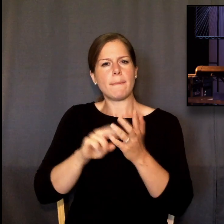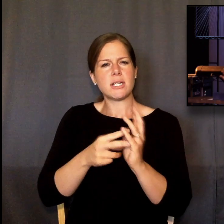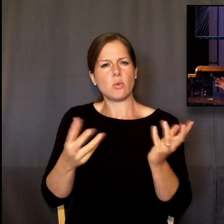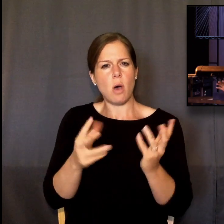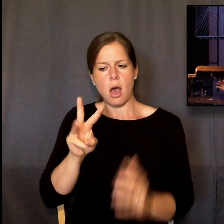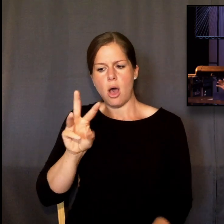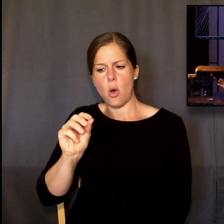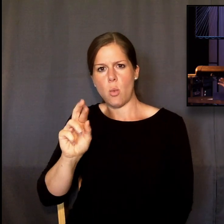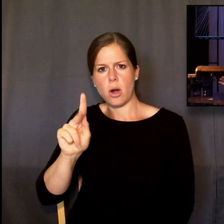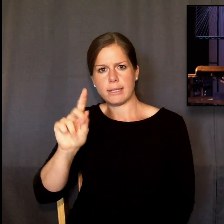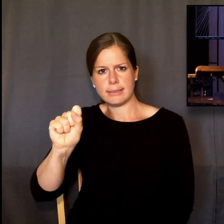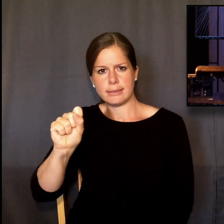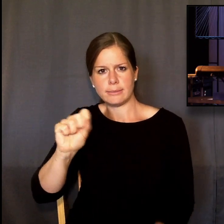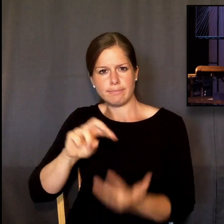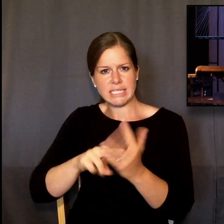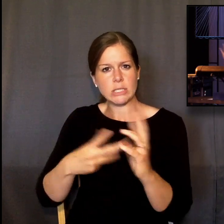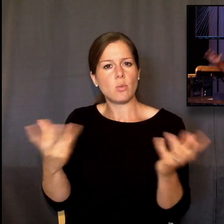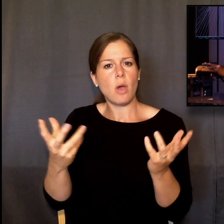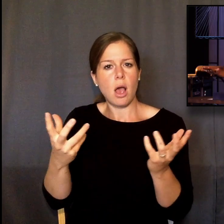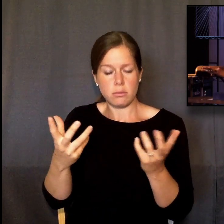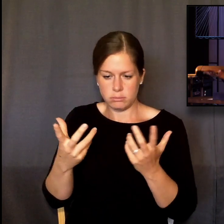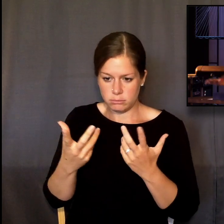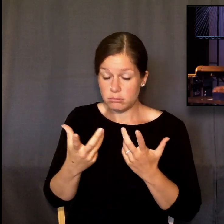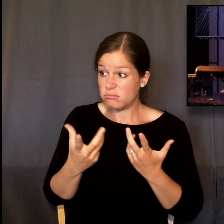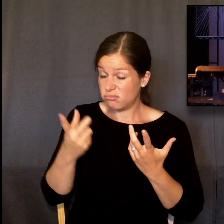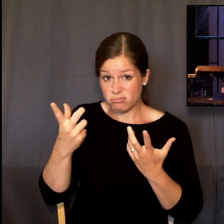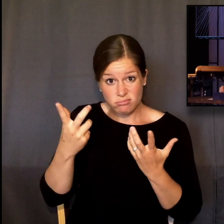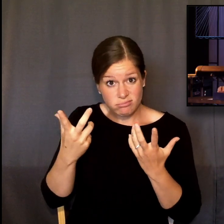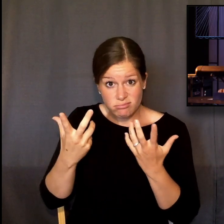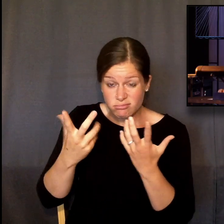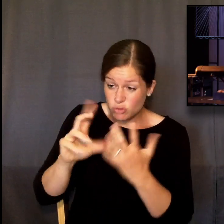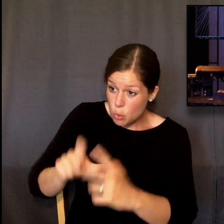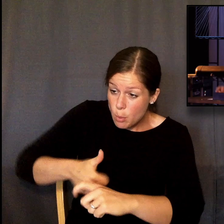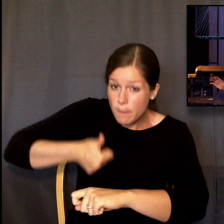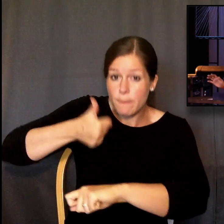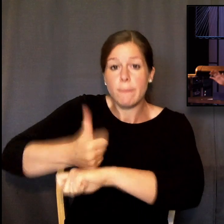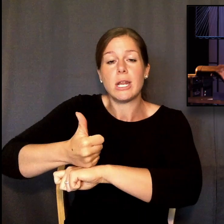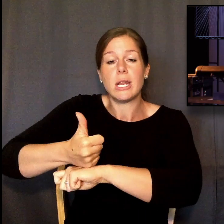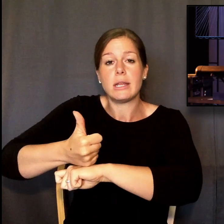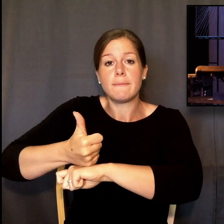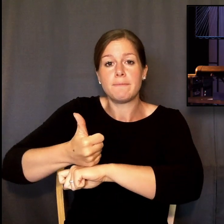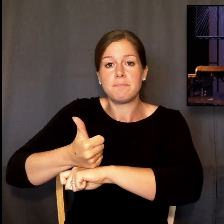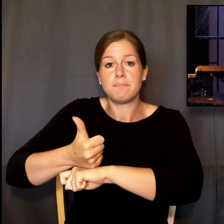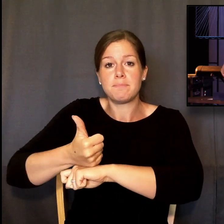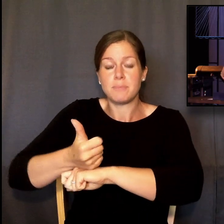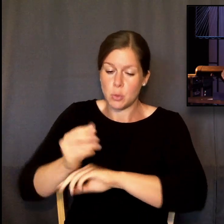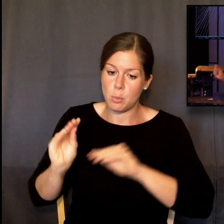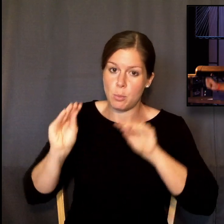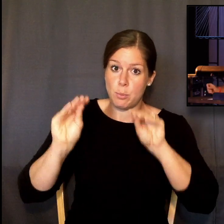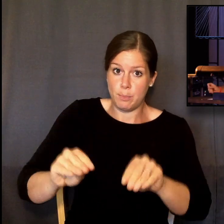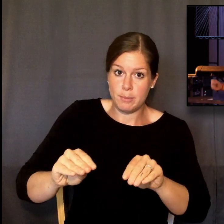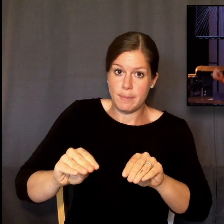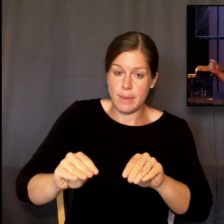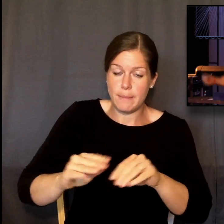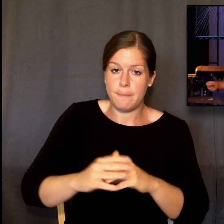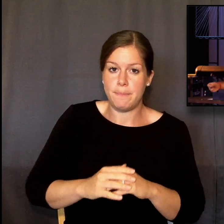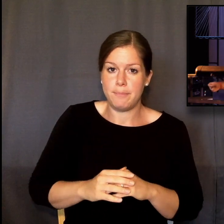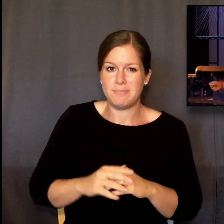means to implement. It means to put things into effect. So it means that God never stops implementing something.